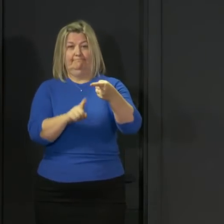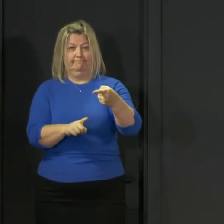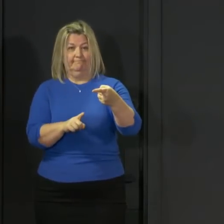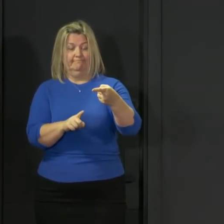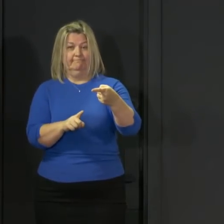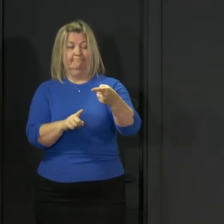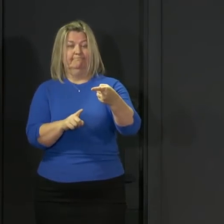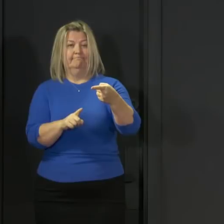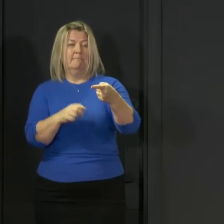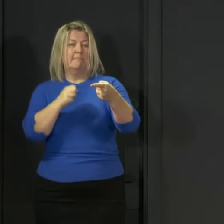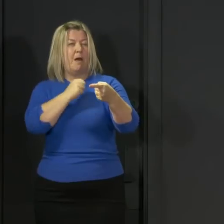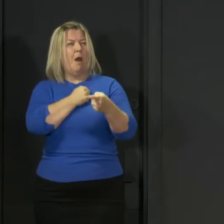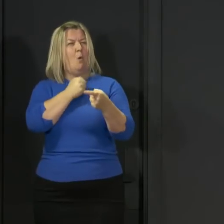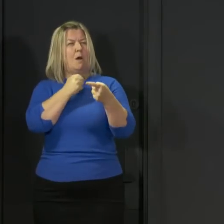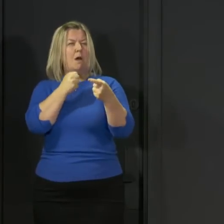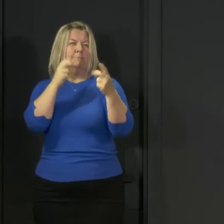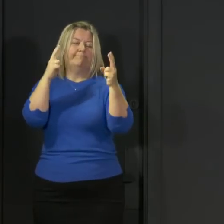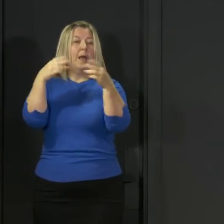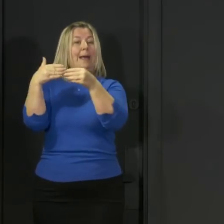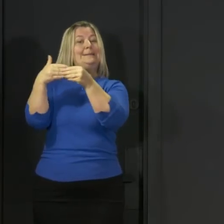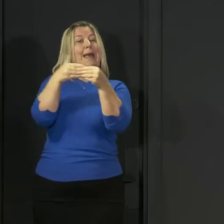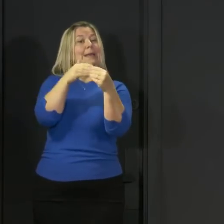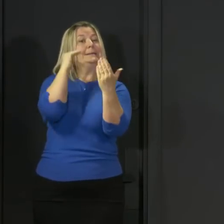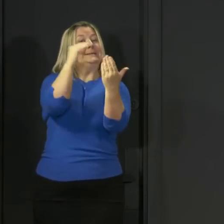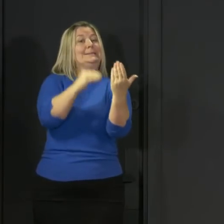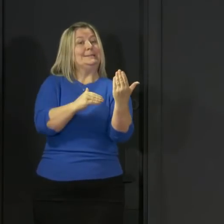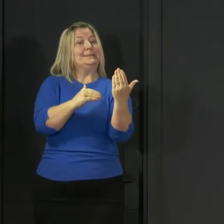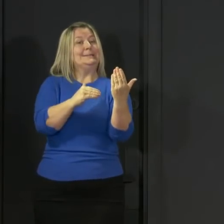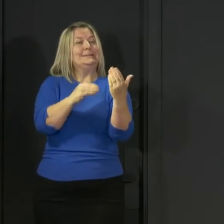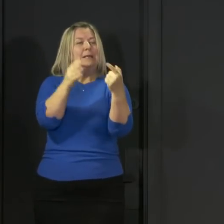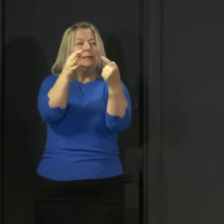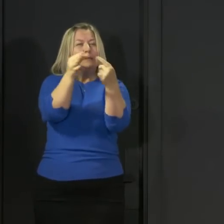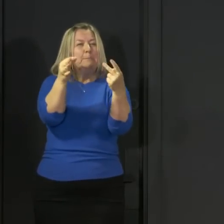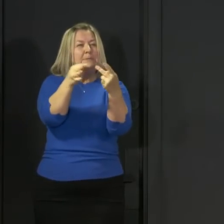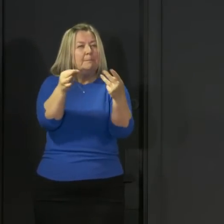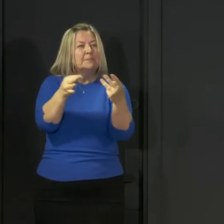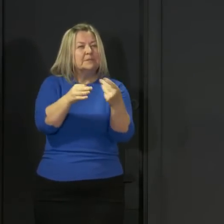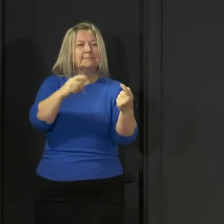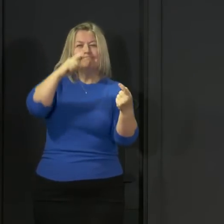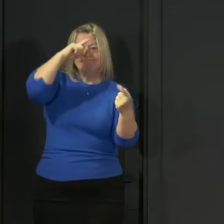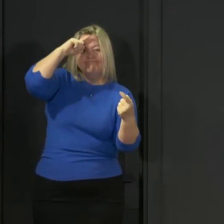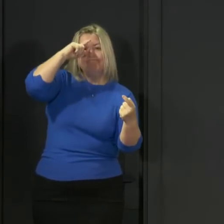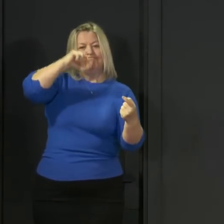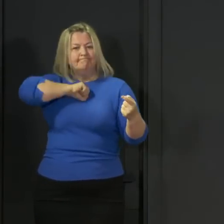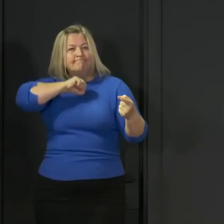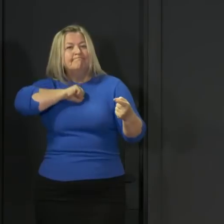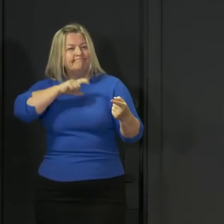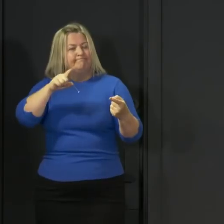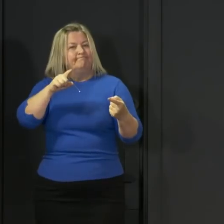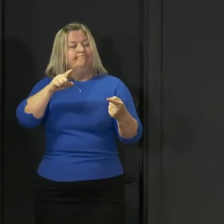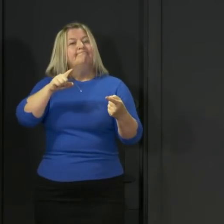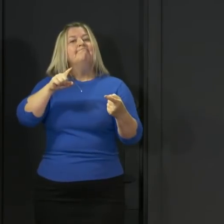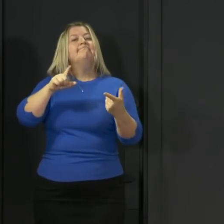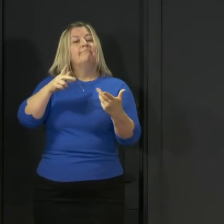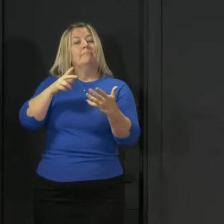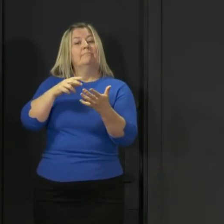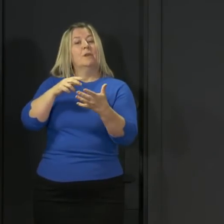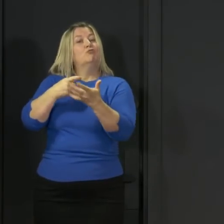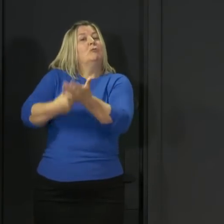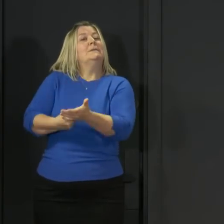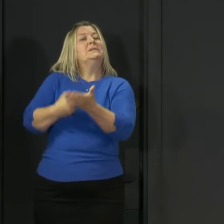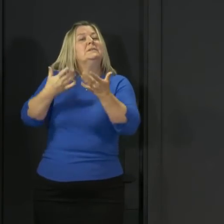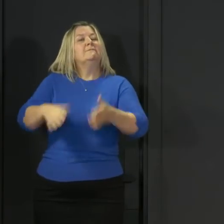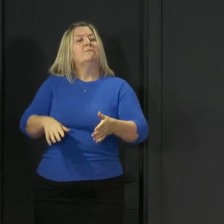we have changed our guidance on the symptoms of COVID-19. This is based on a recommendation from the chief medical